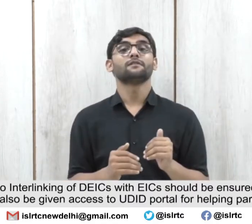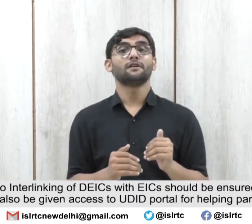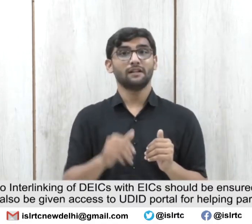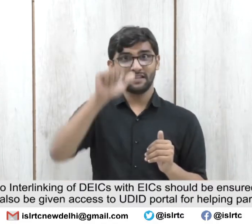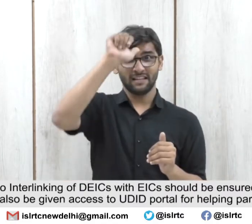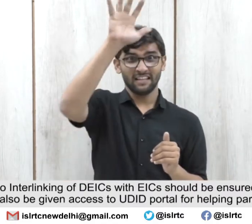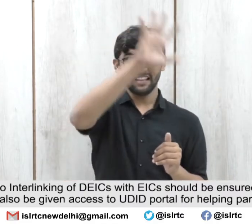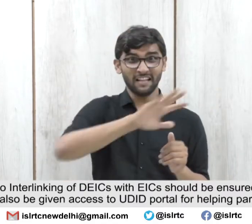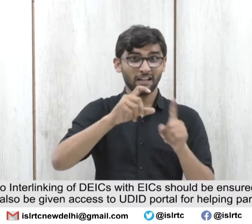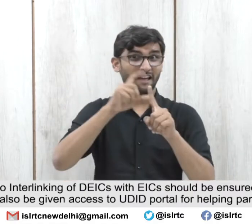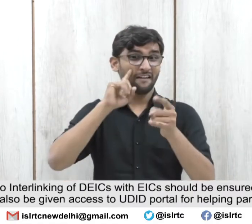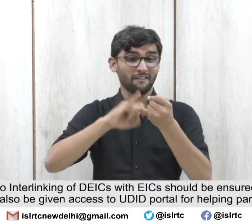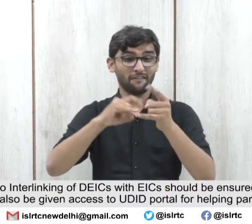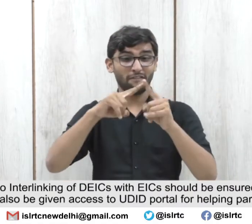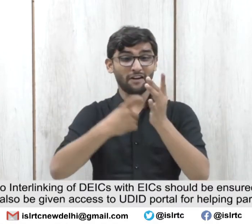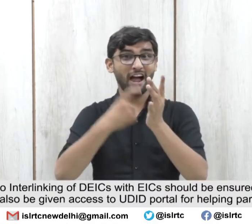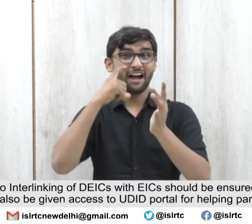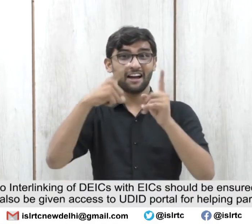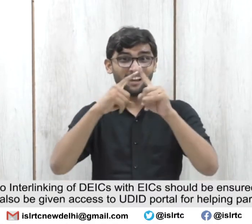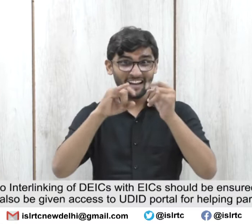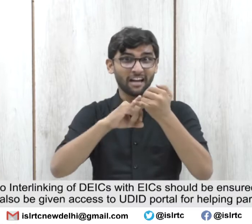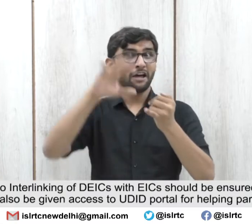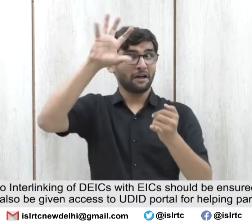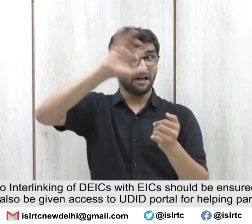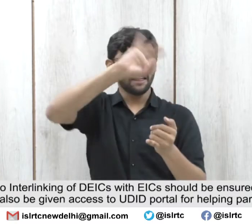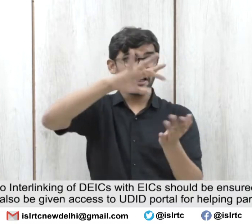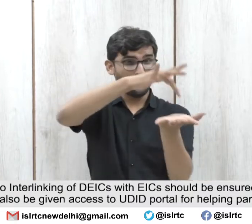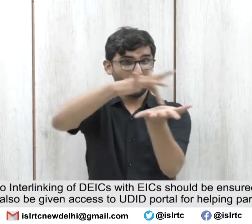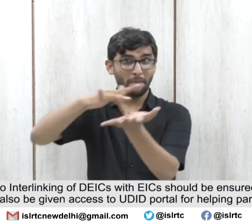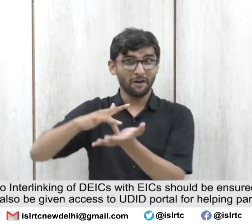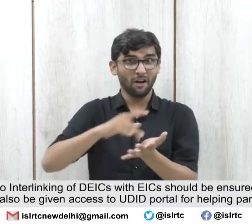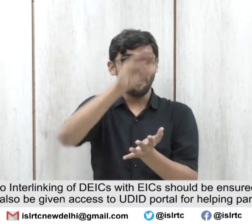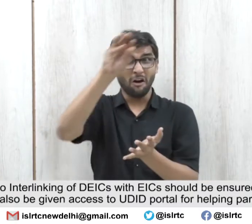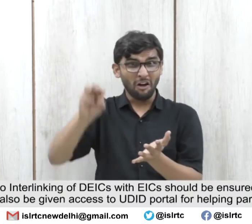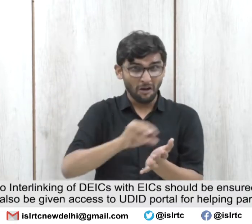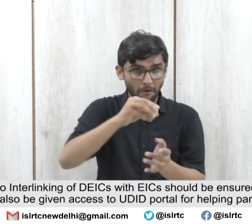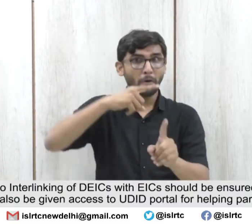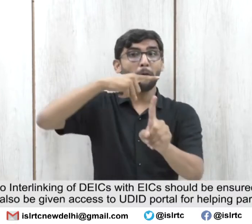Interlinking of DEICs with EICs